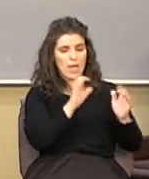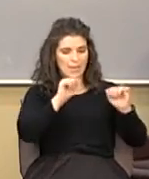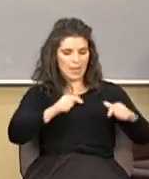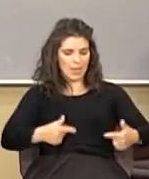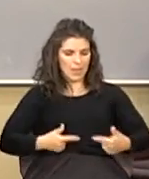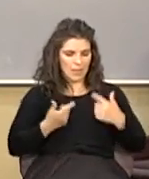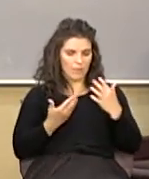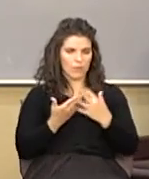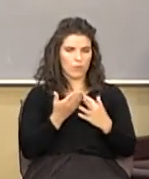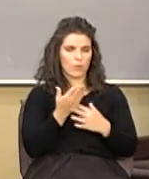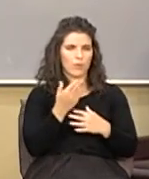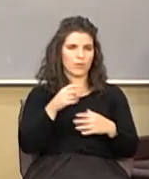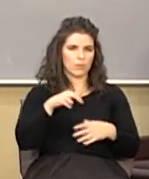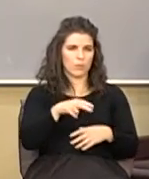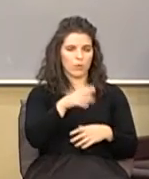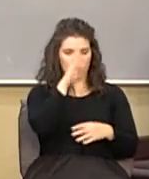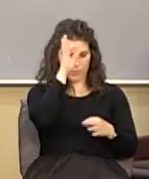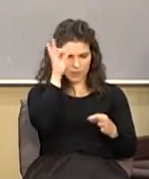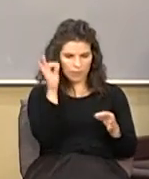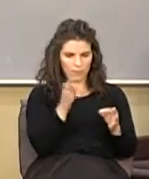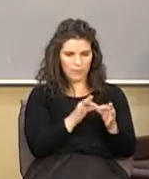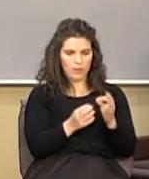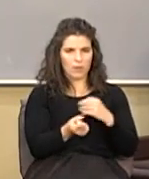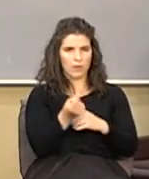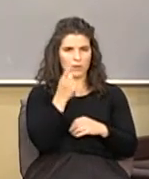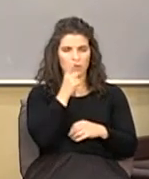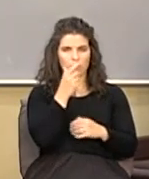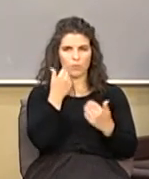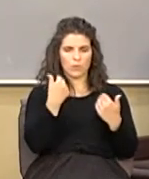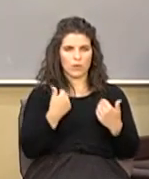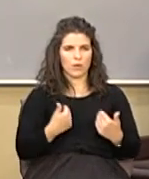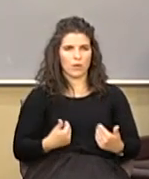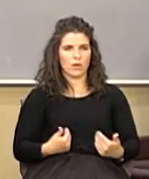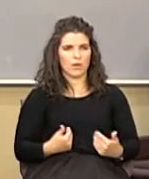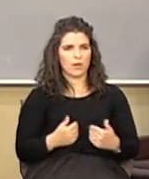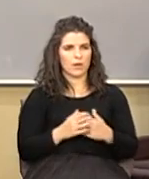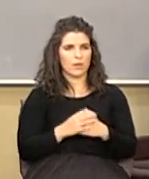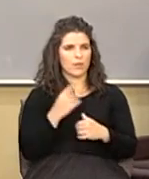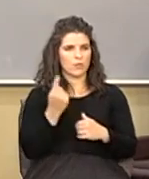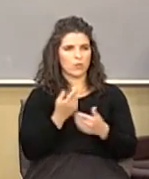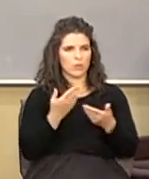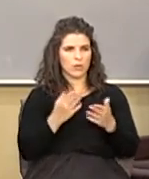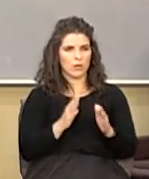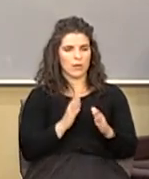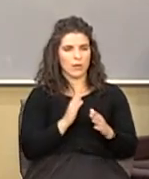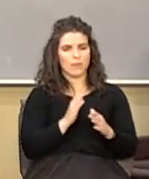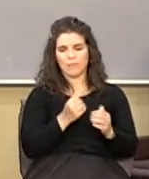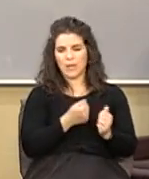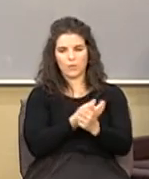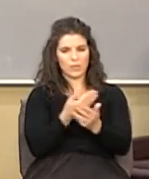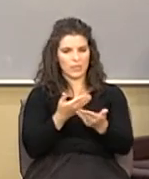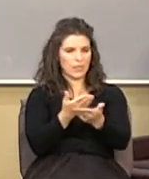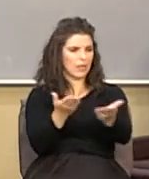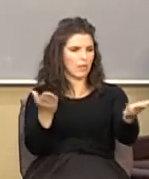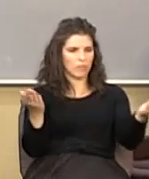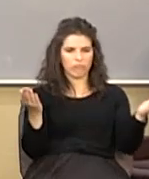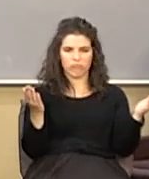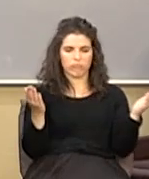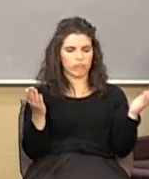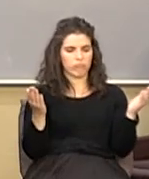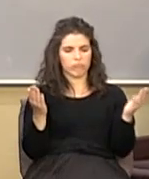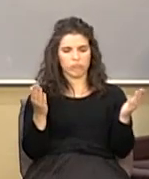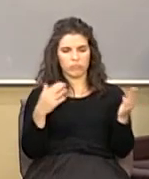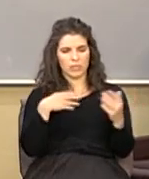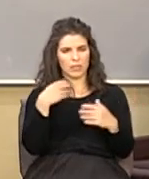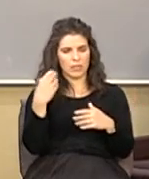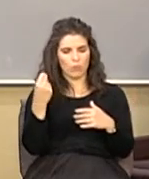walk by faith and an understanding of who we are and that's the only way his life everything else would be an outward forced shell